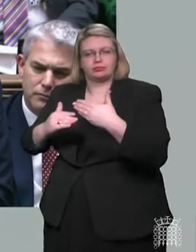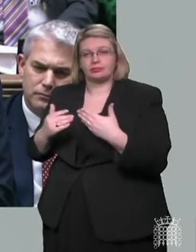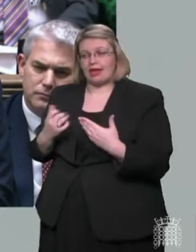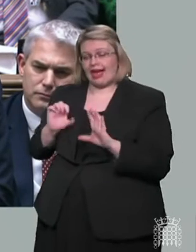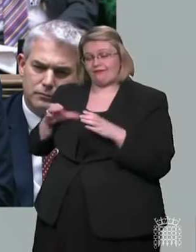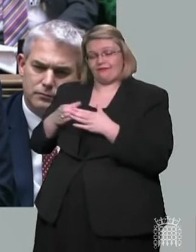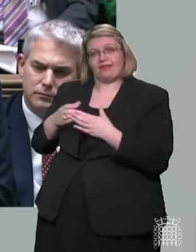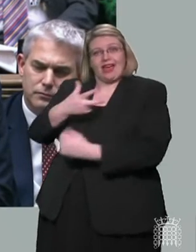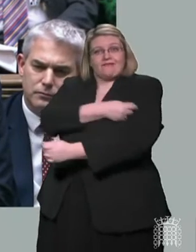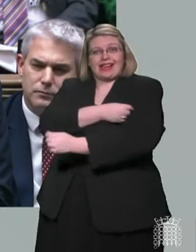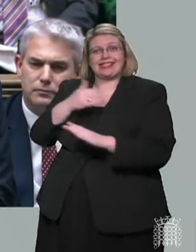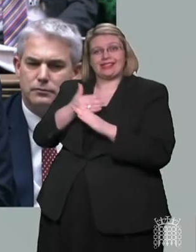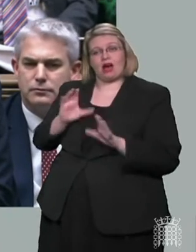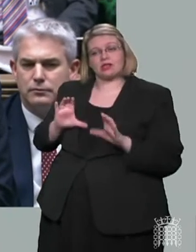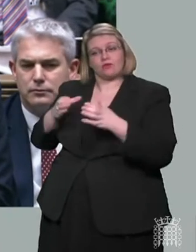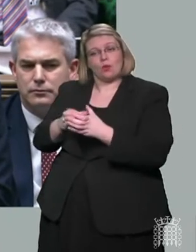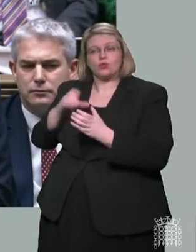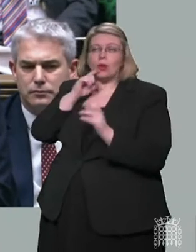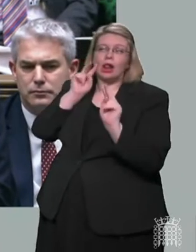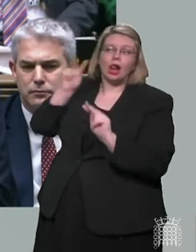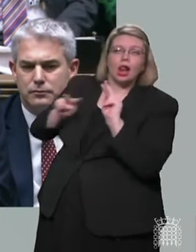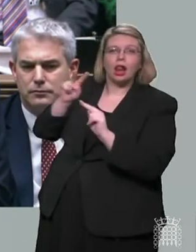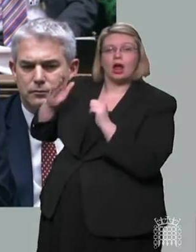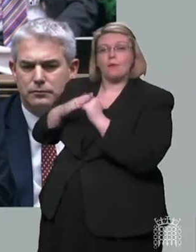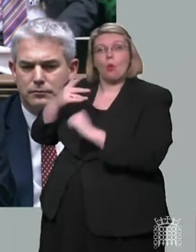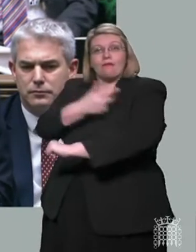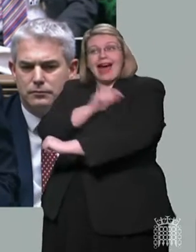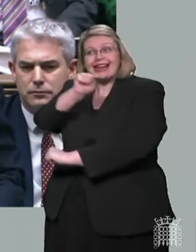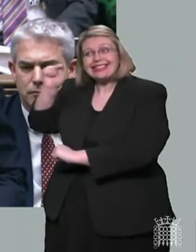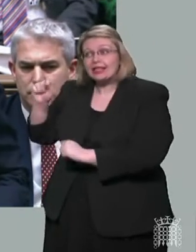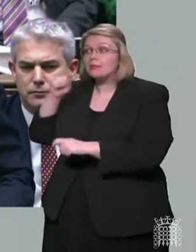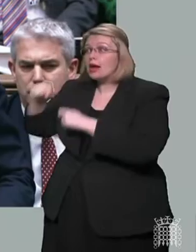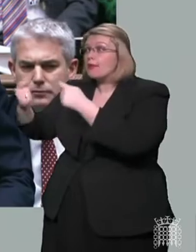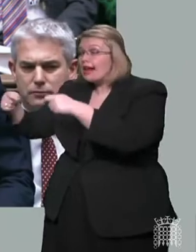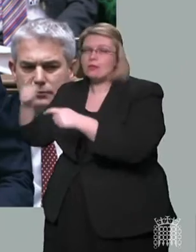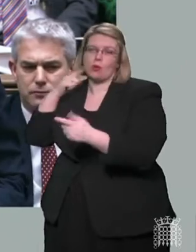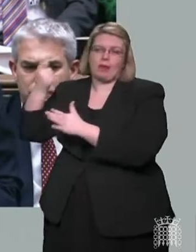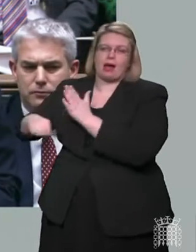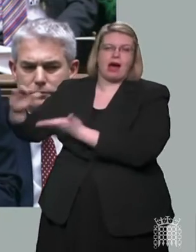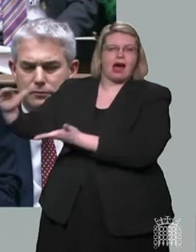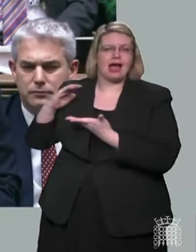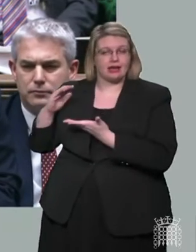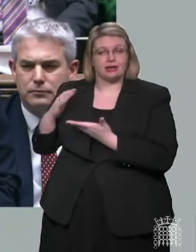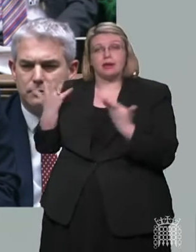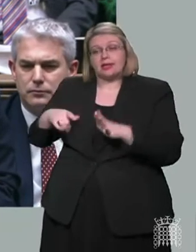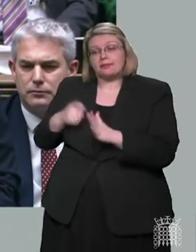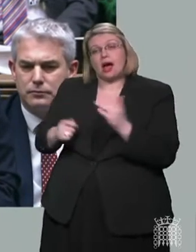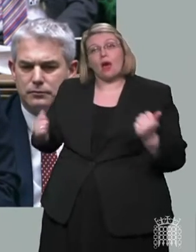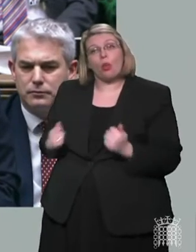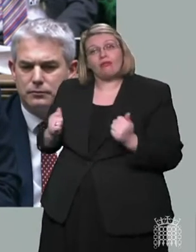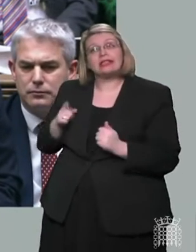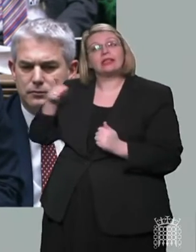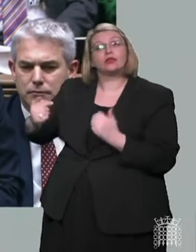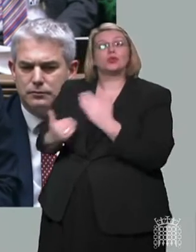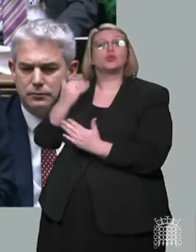that the UK has access to effective vaccines as they become available, already securing contracts with manufacturers